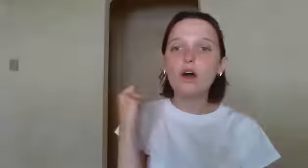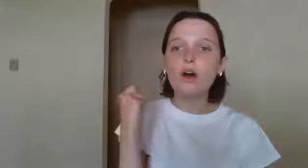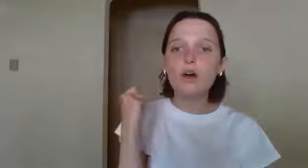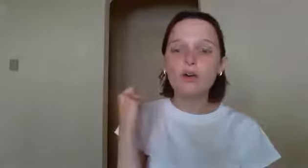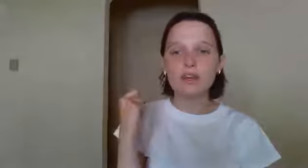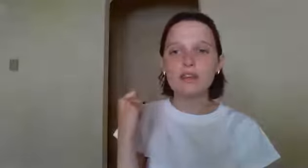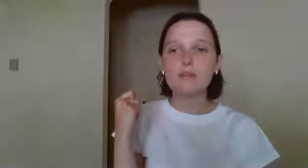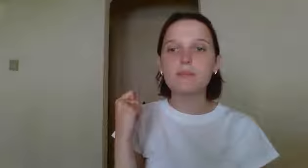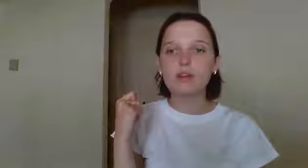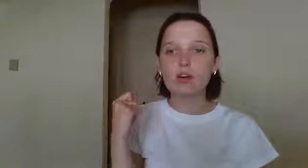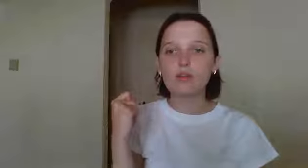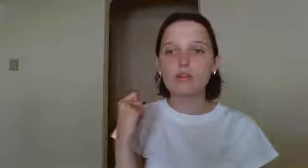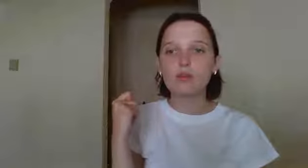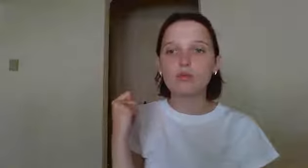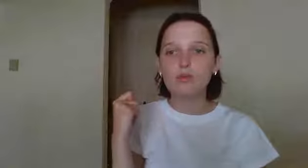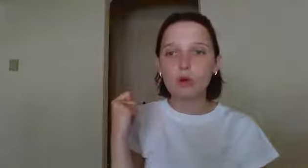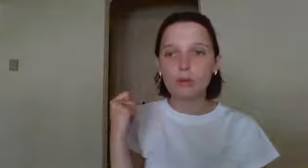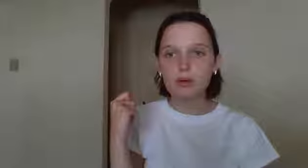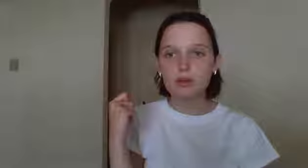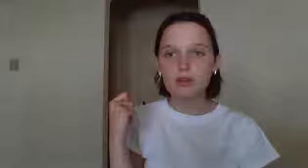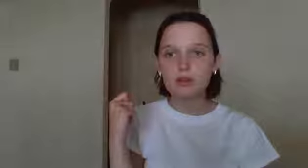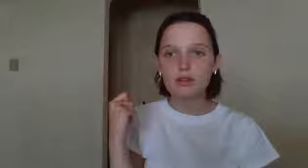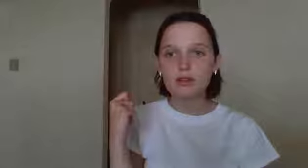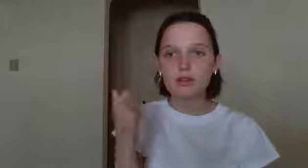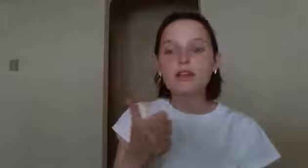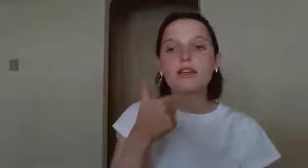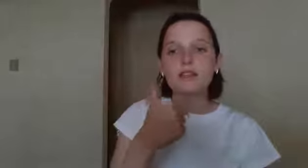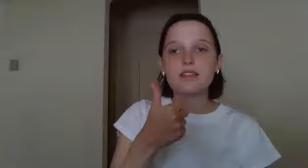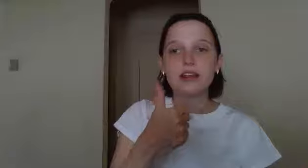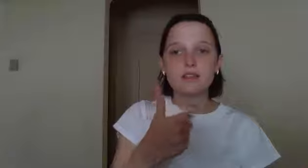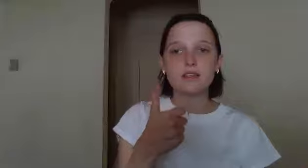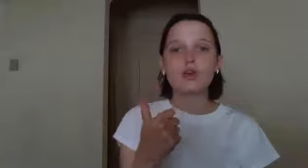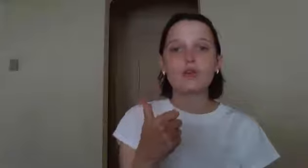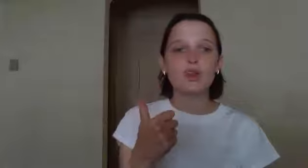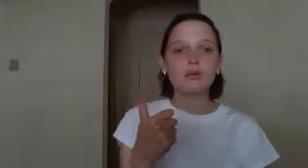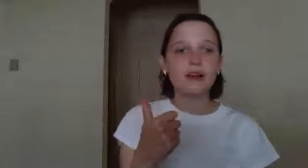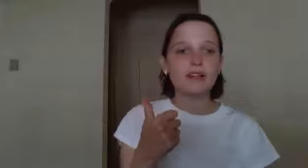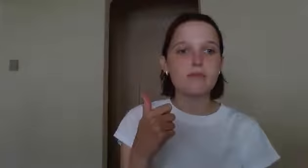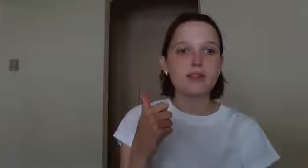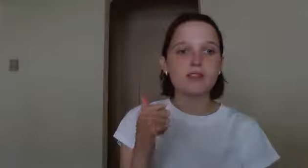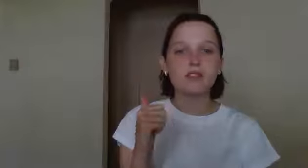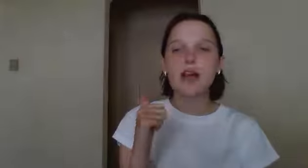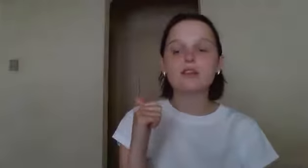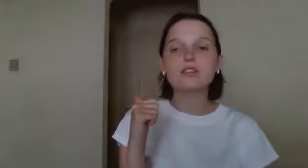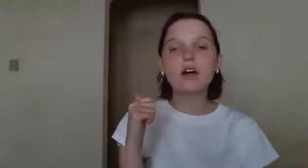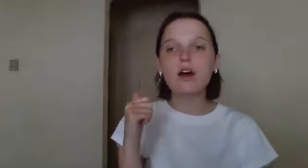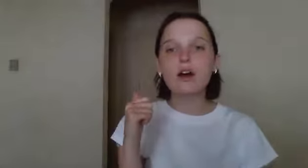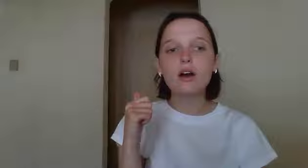in the middle of rope. Yes, rope has the middle sound, O.